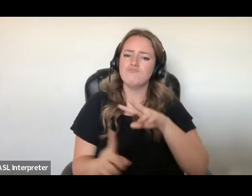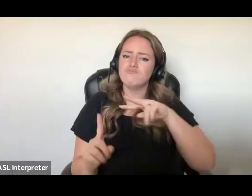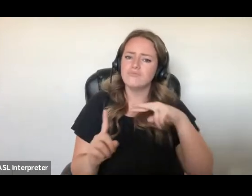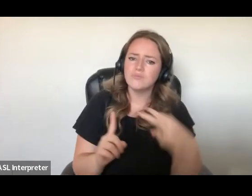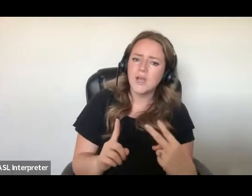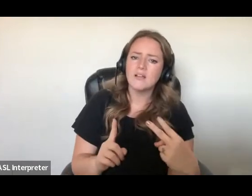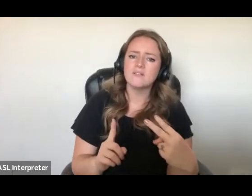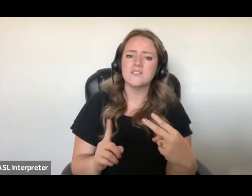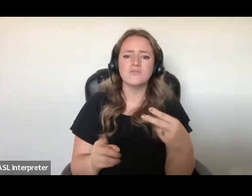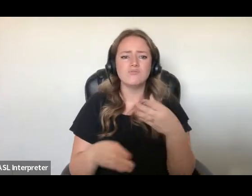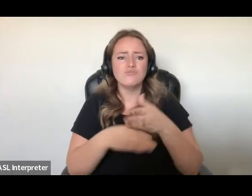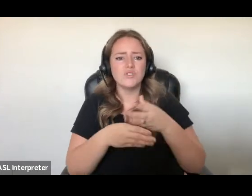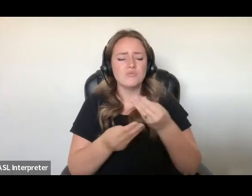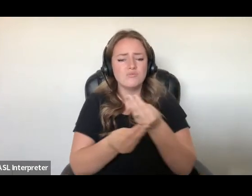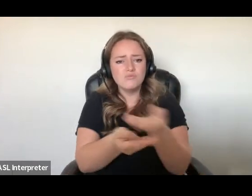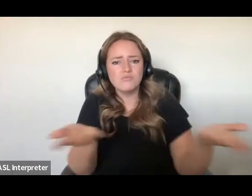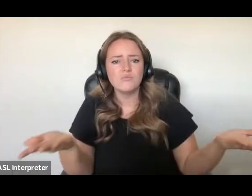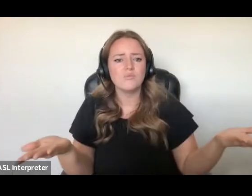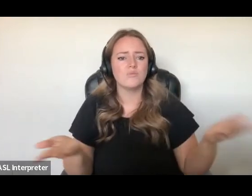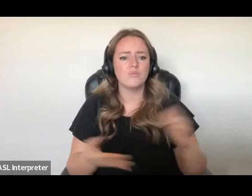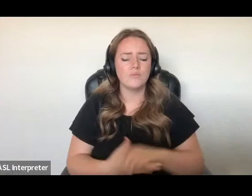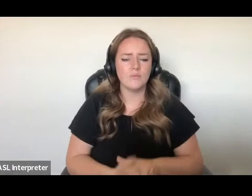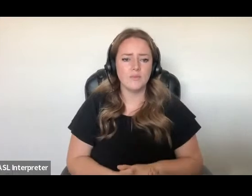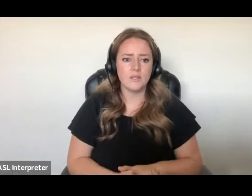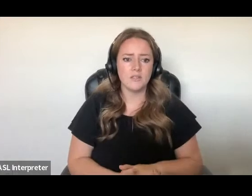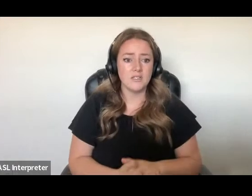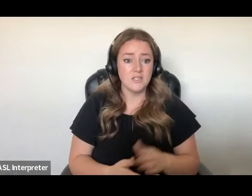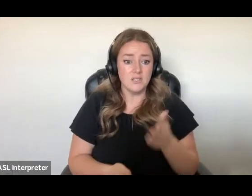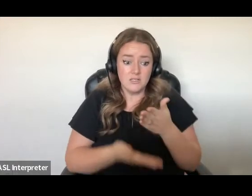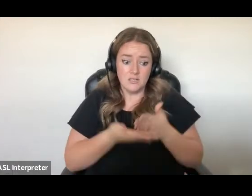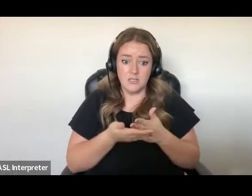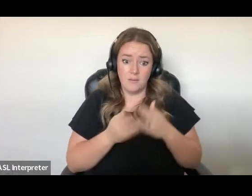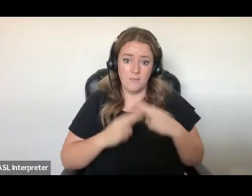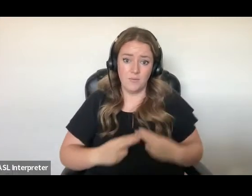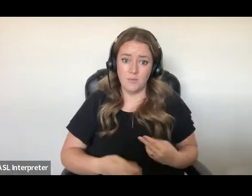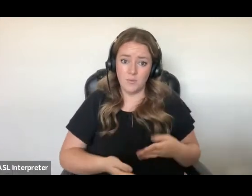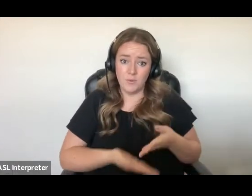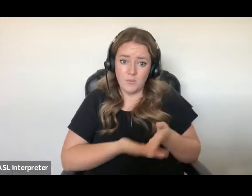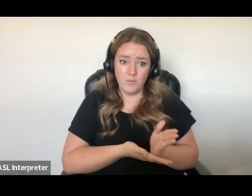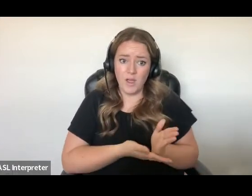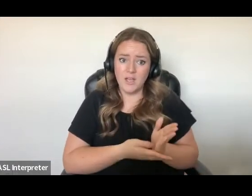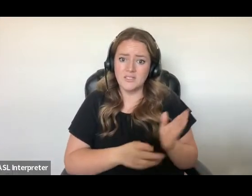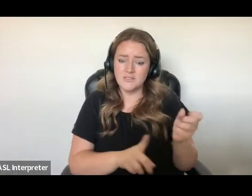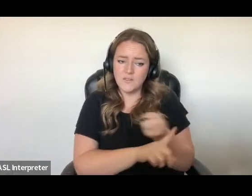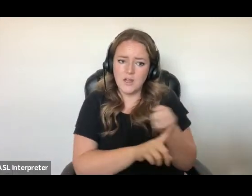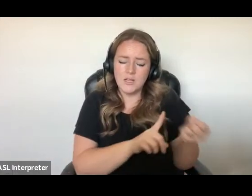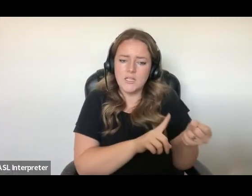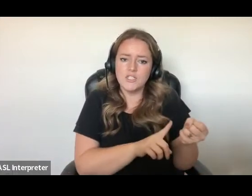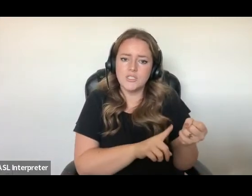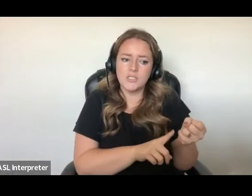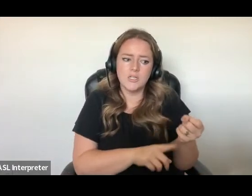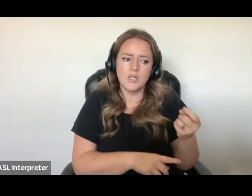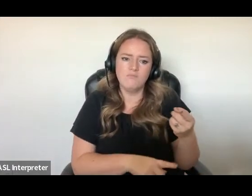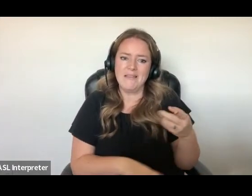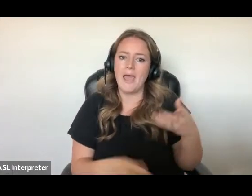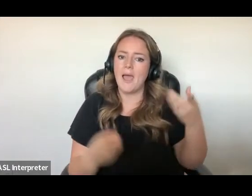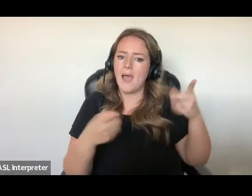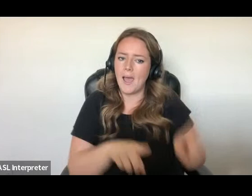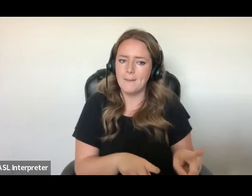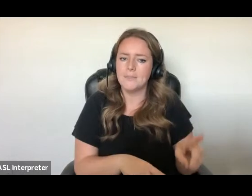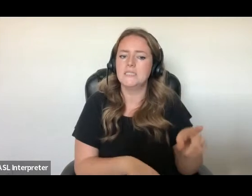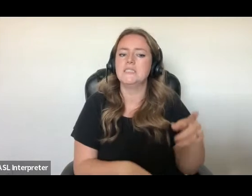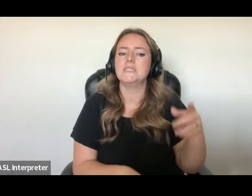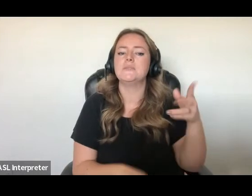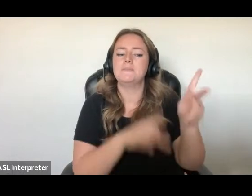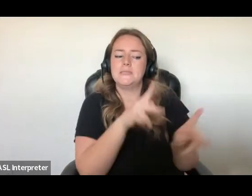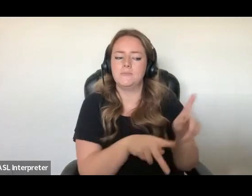world. Some of the most serious human rights violations happen to people who are out of sight and out of mind, but your courage